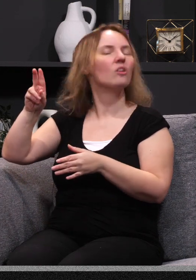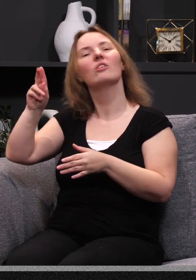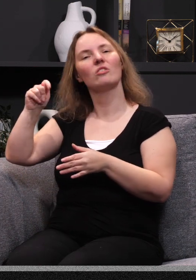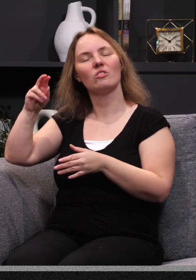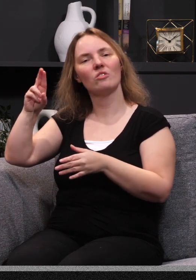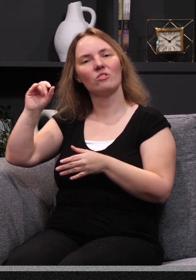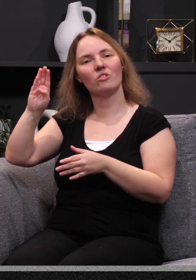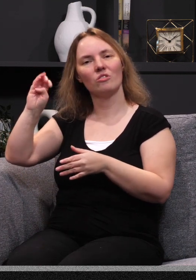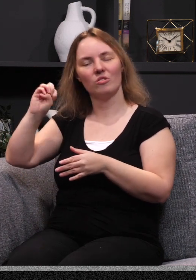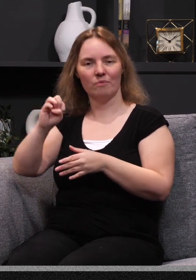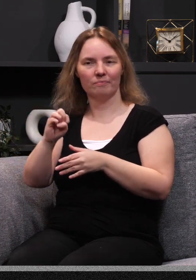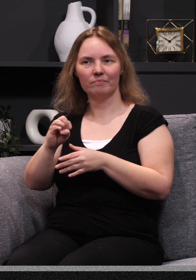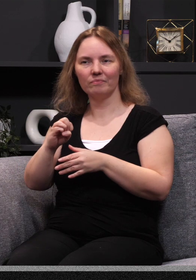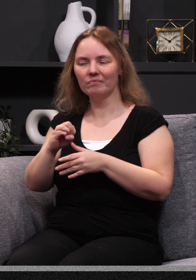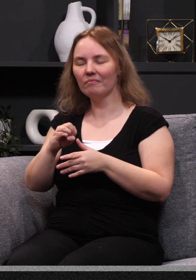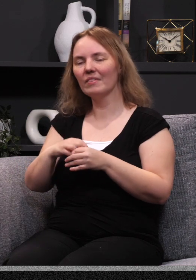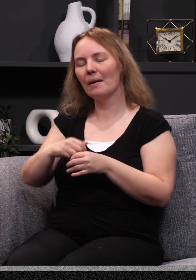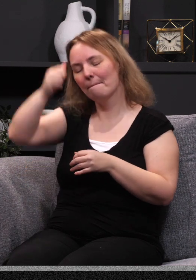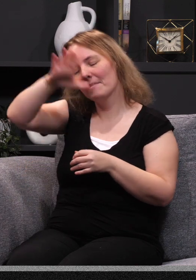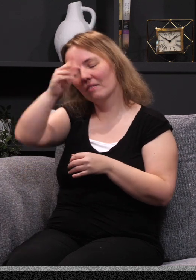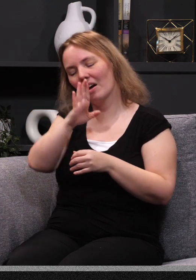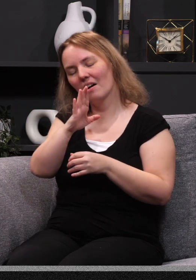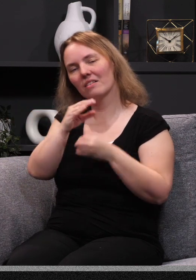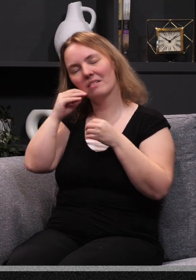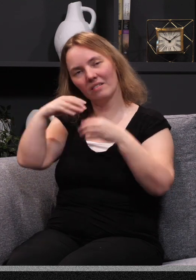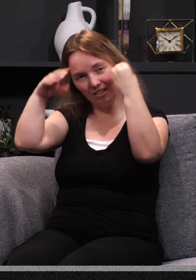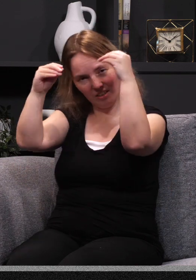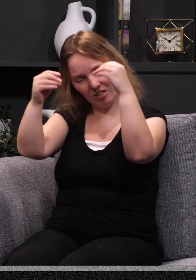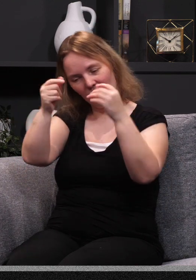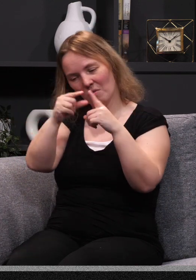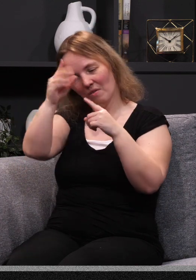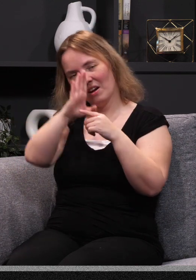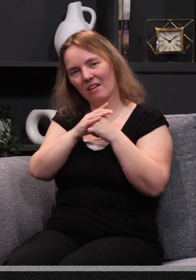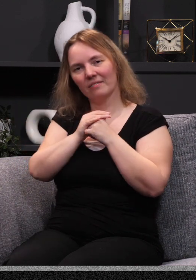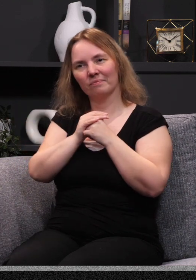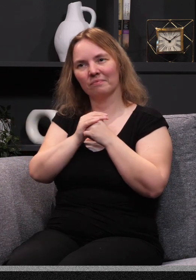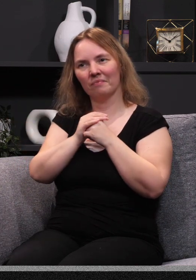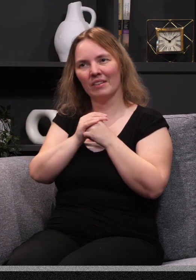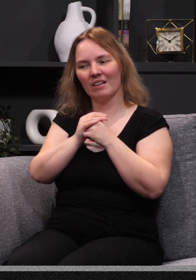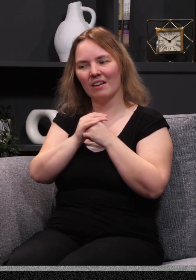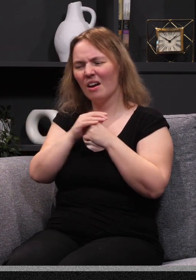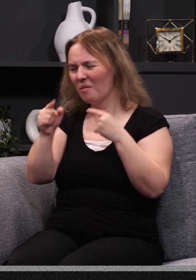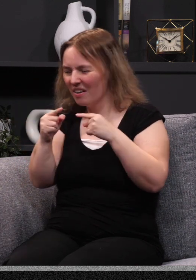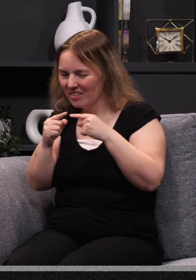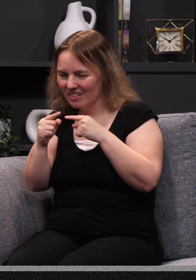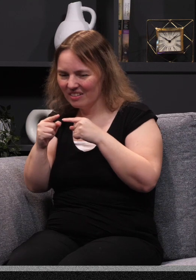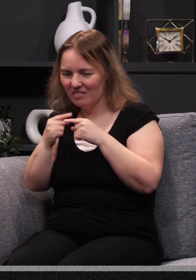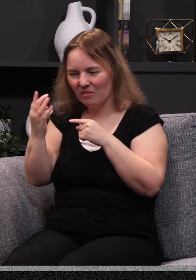sometimes, great guys, you know, men of God, love the Lord, teach the word of God. But they just kind of see and they have this bee in their bonnet. And whenever